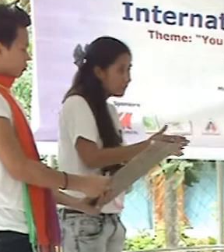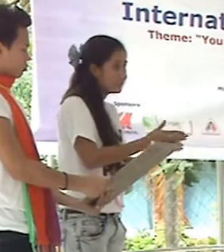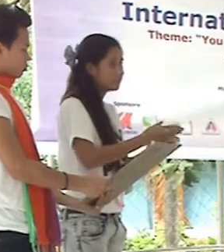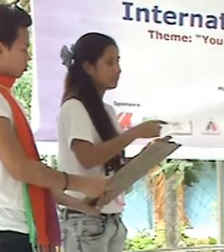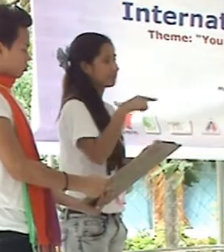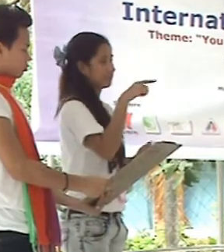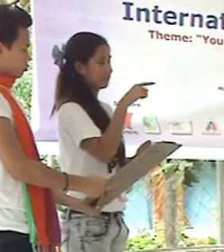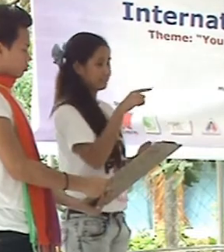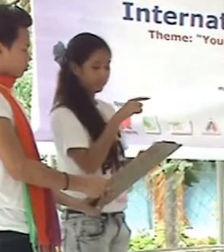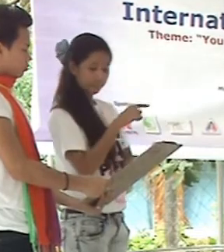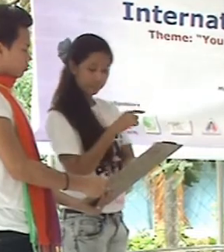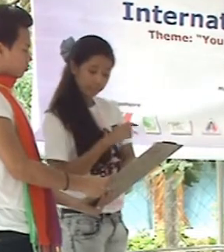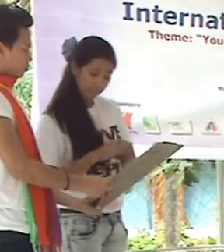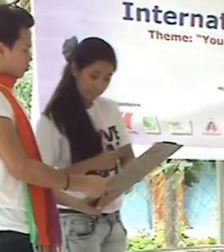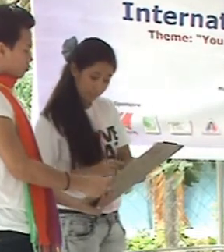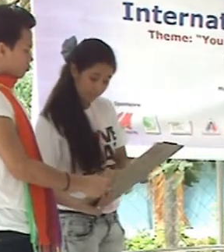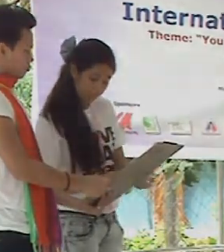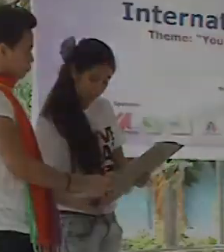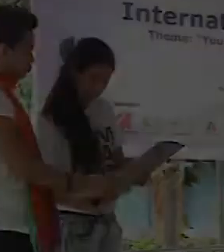So, hopefully these things will not stop.